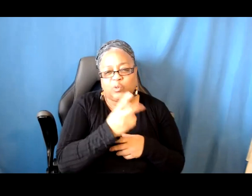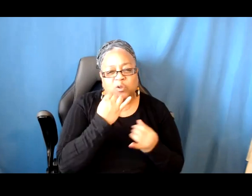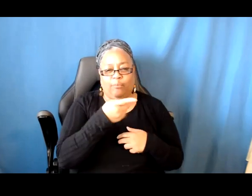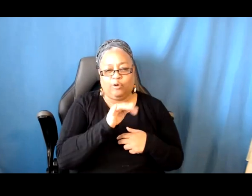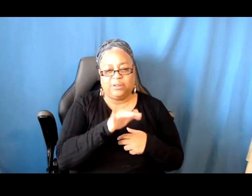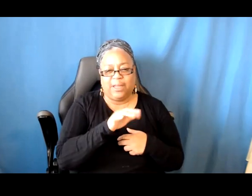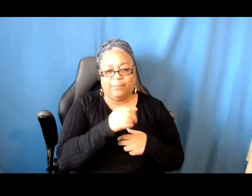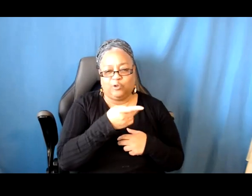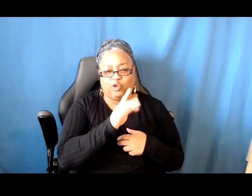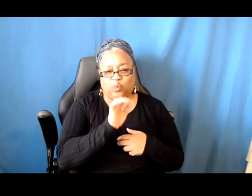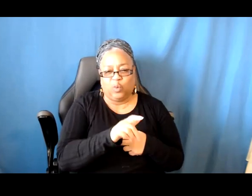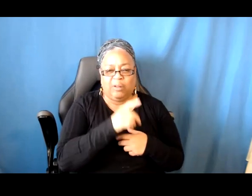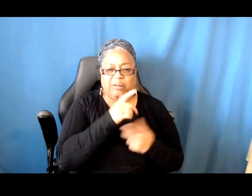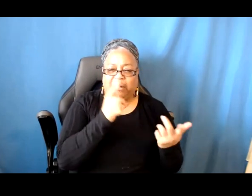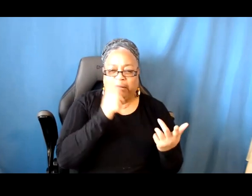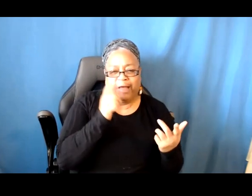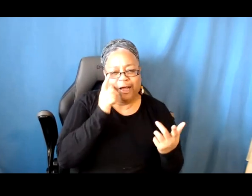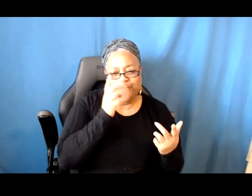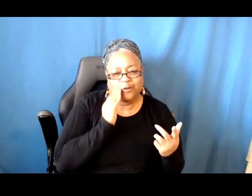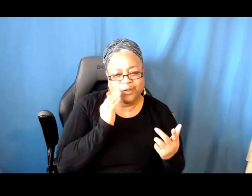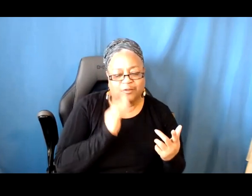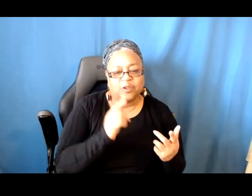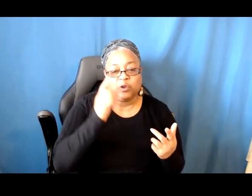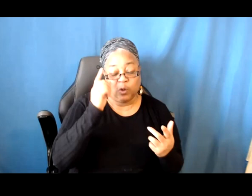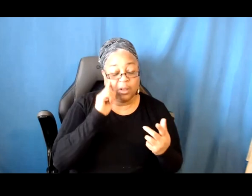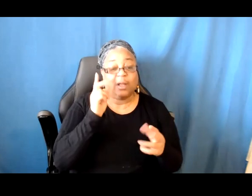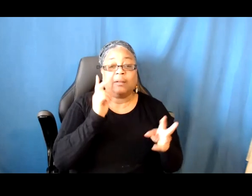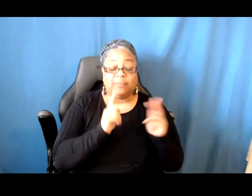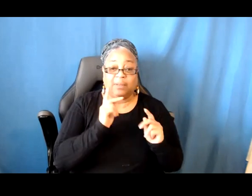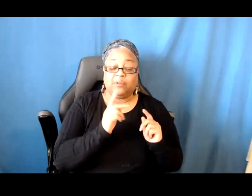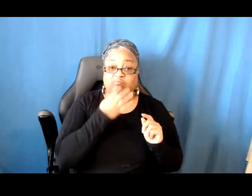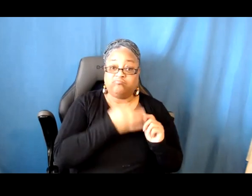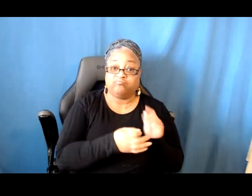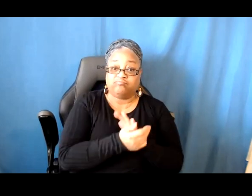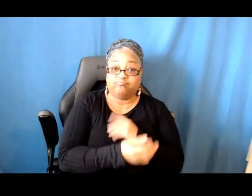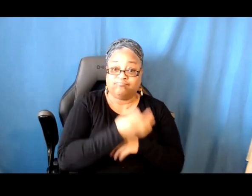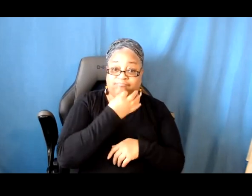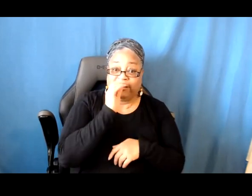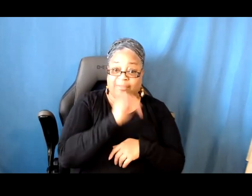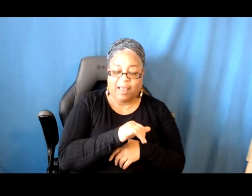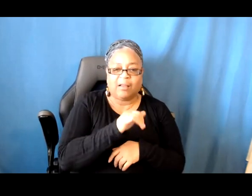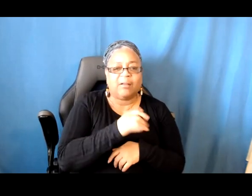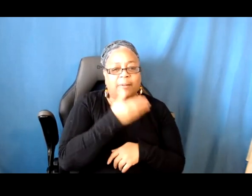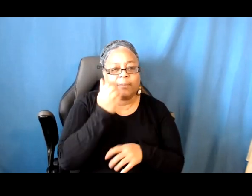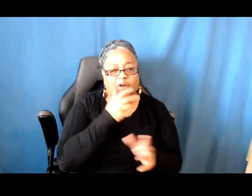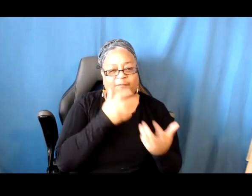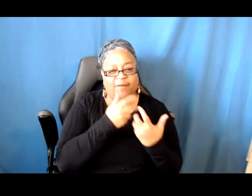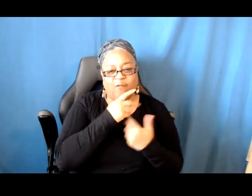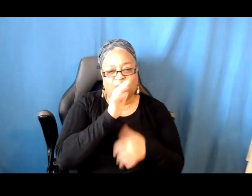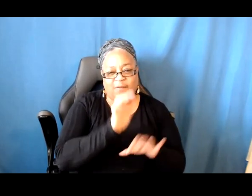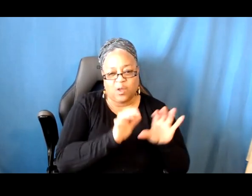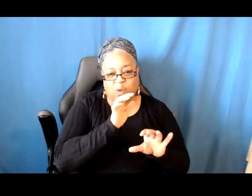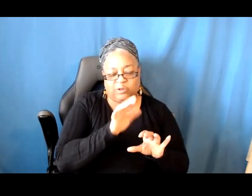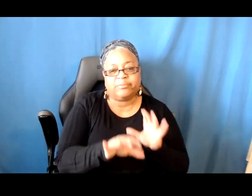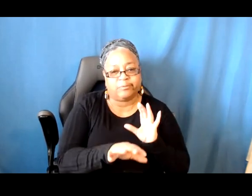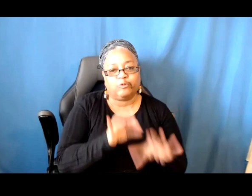versed in that discourse would be a better fit to evaluate it, then you should choose visual art. So really, this is a place for you